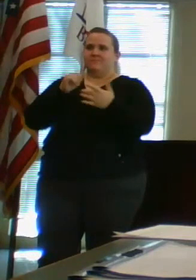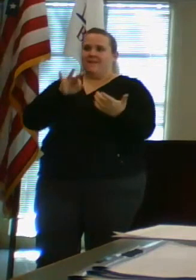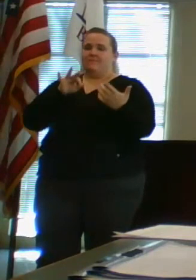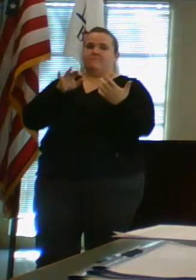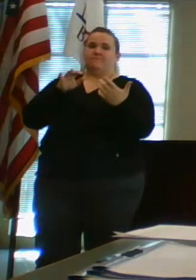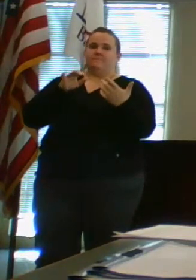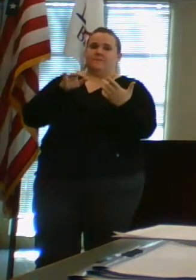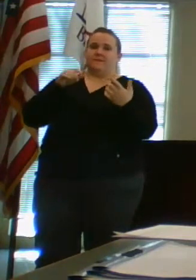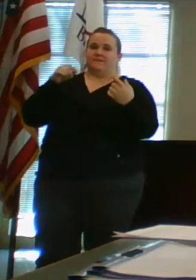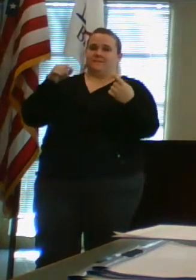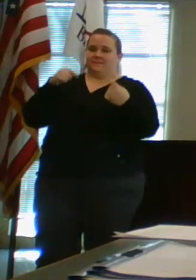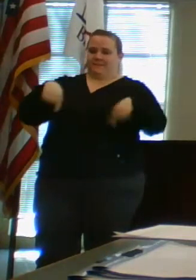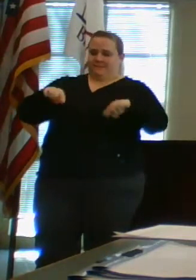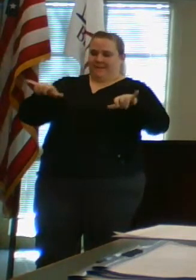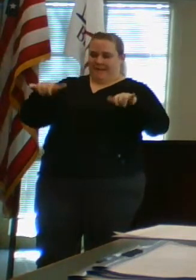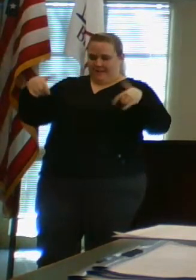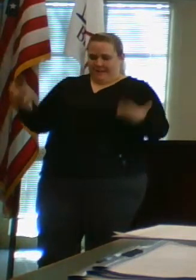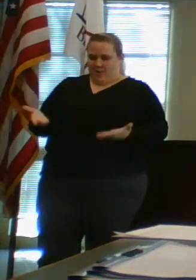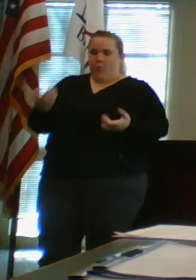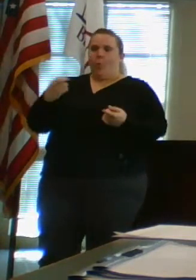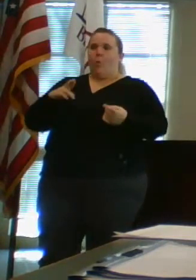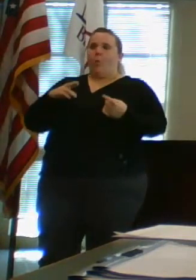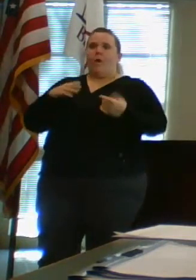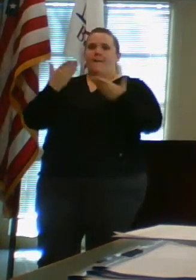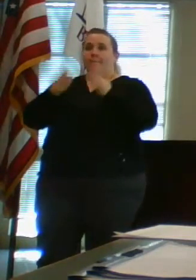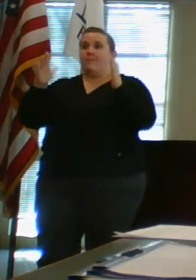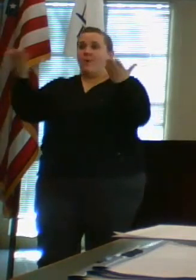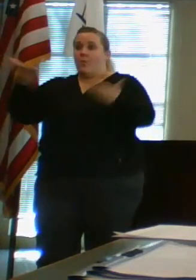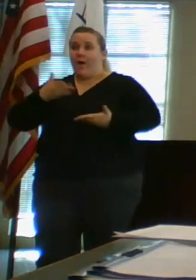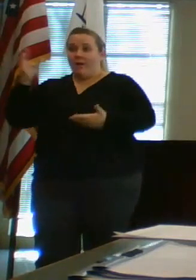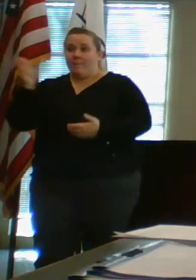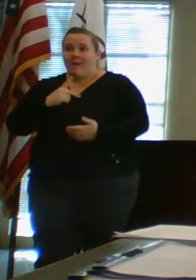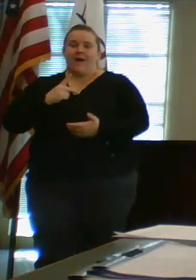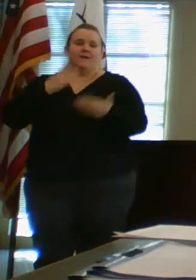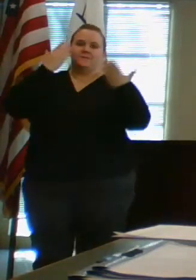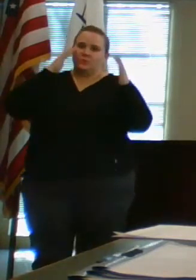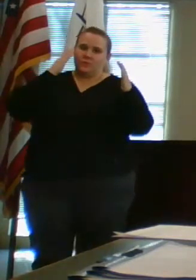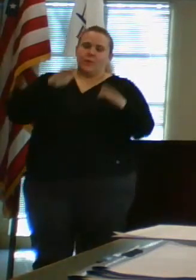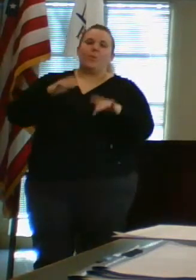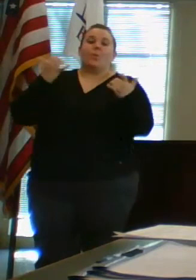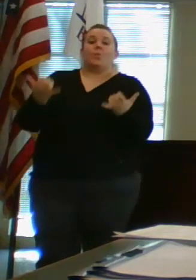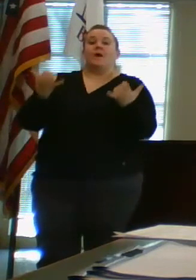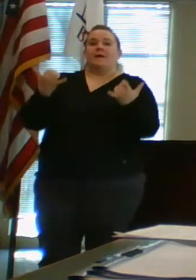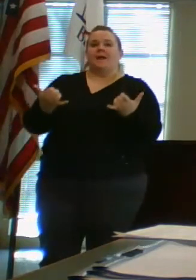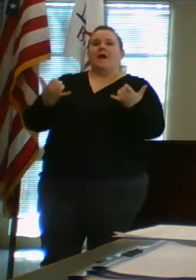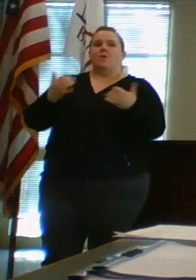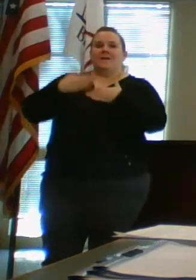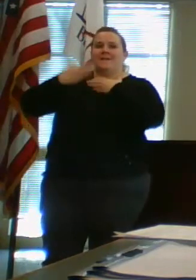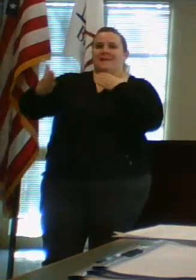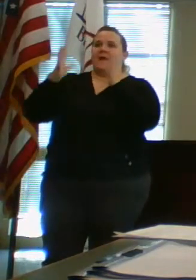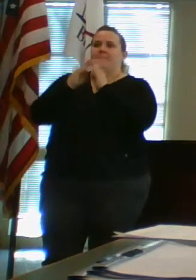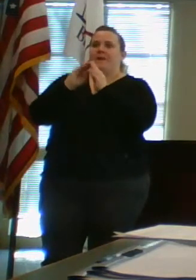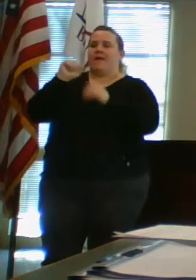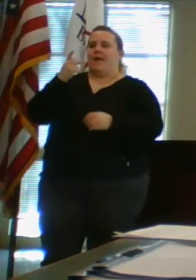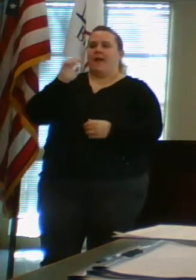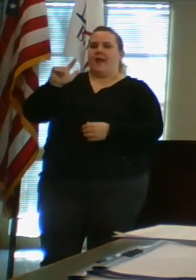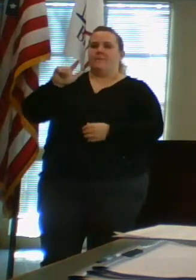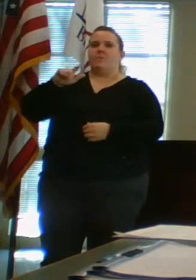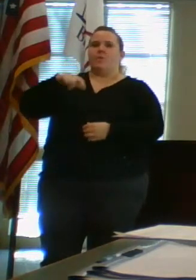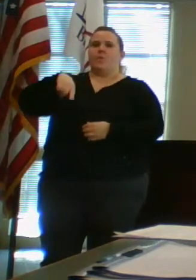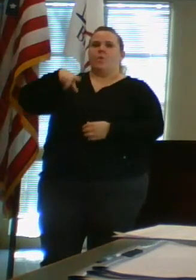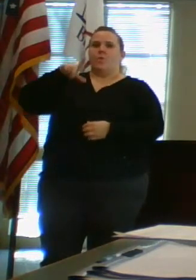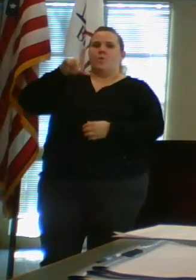it's this forum or the public will be welcomed back into the courthouse at the time. But as of right now, the next meeting will be April 20,